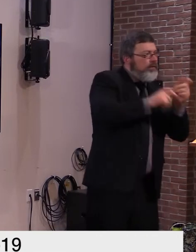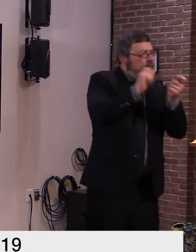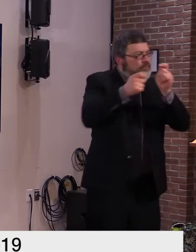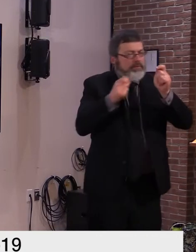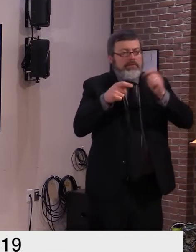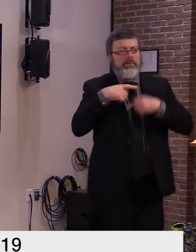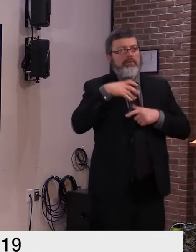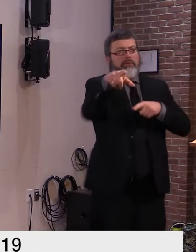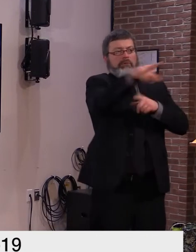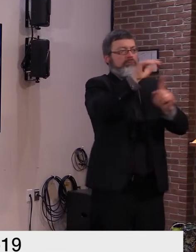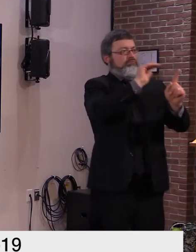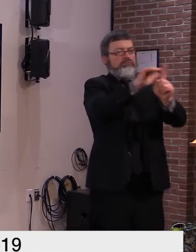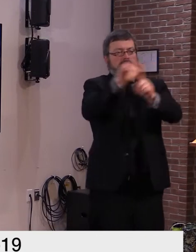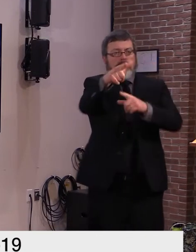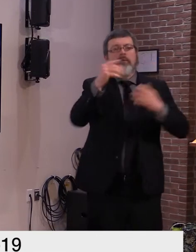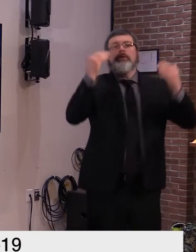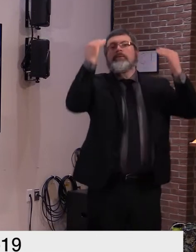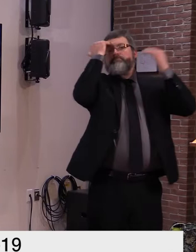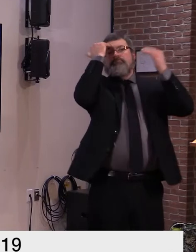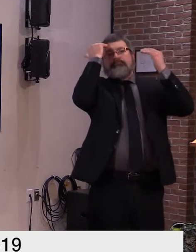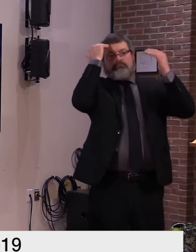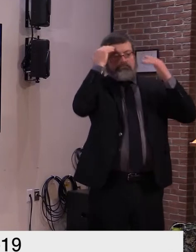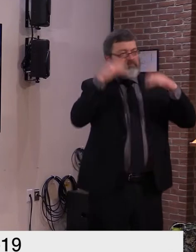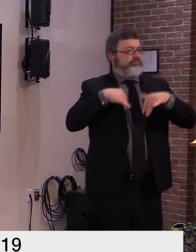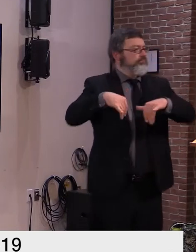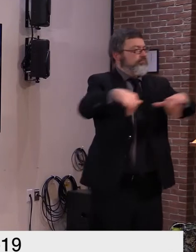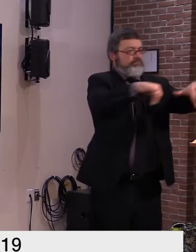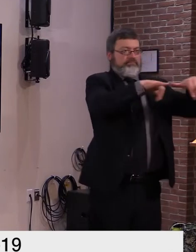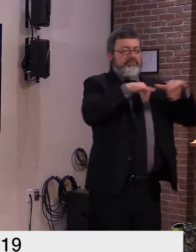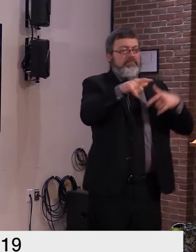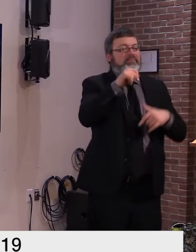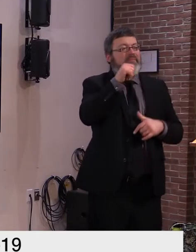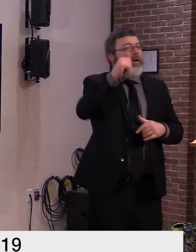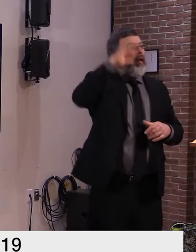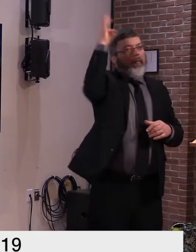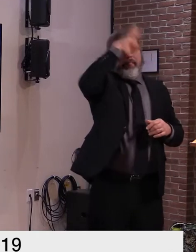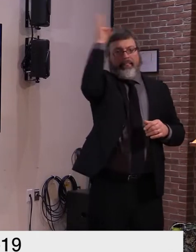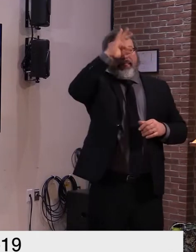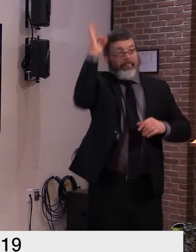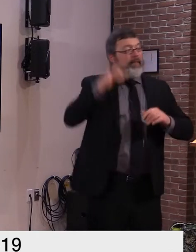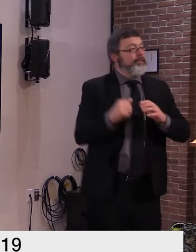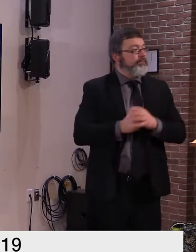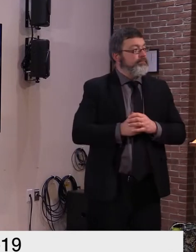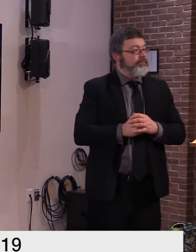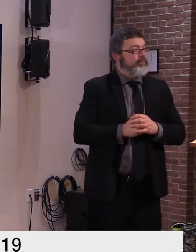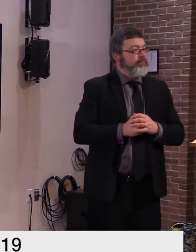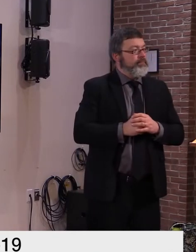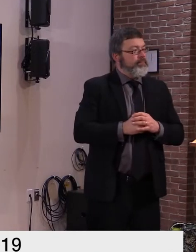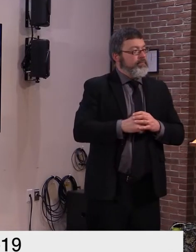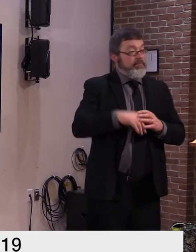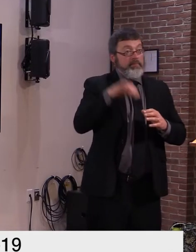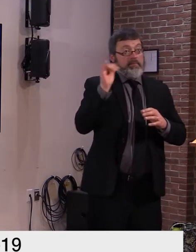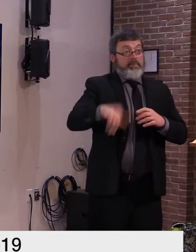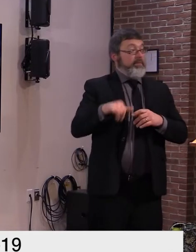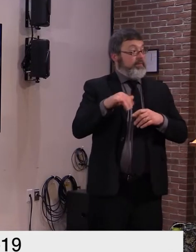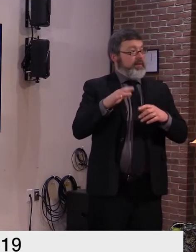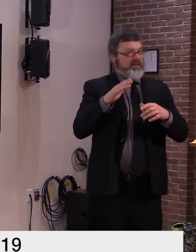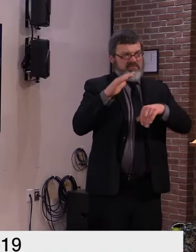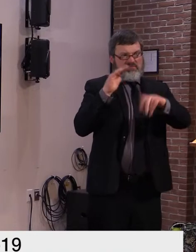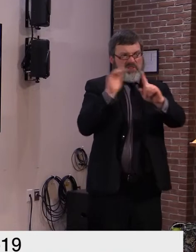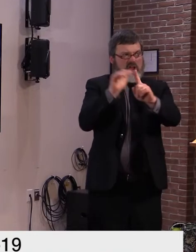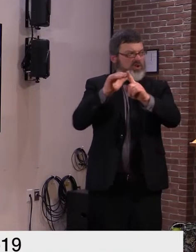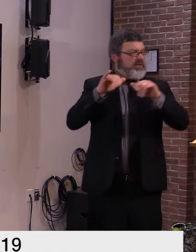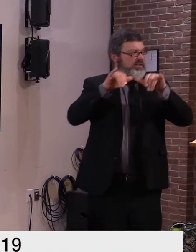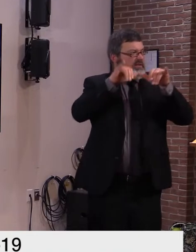source there is a lot of good information available and vermont alert will not take the place of covet 19